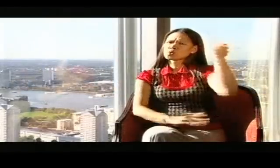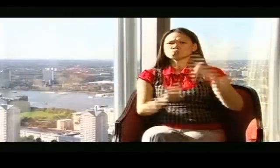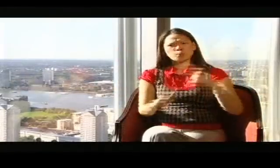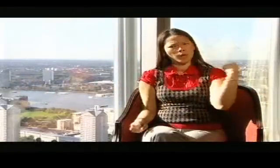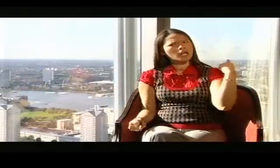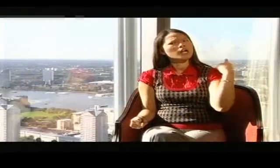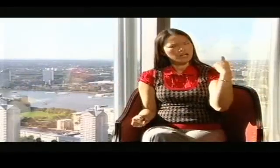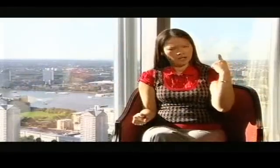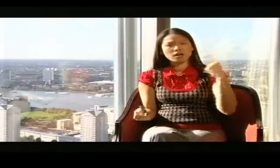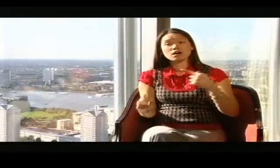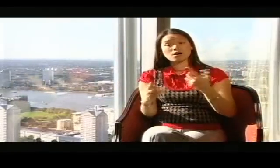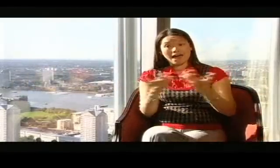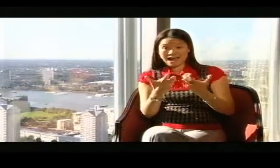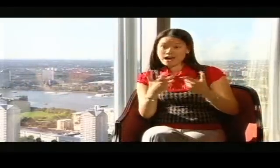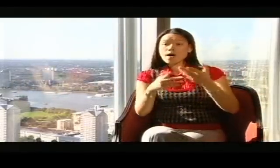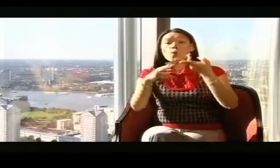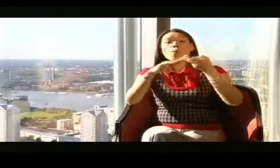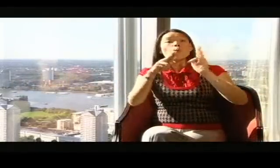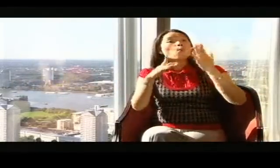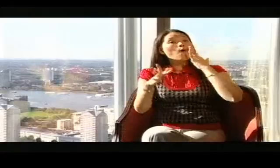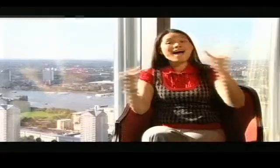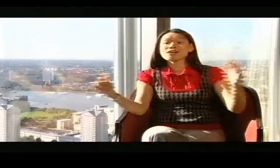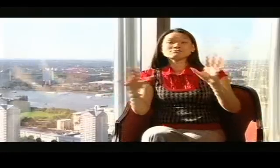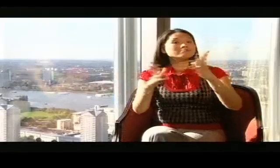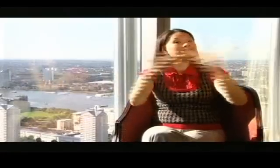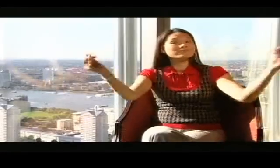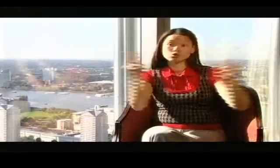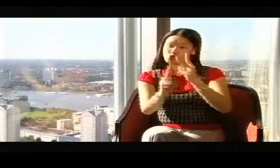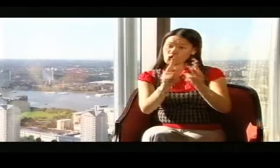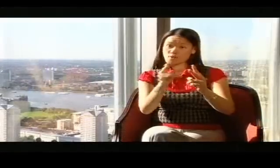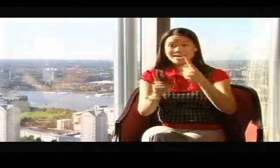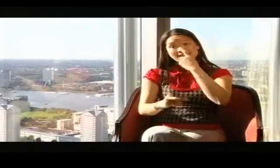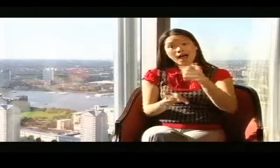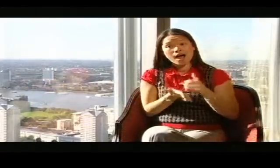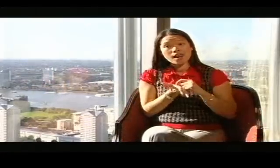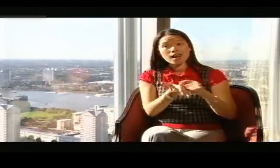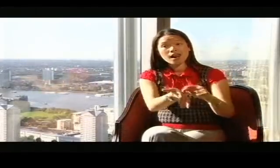When there's no interpreter about, we either communicate using pen and paper, or simple sign language.